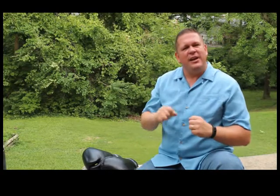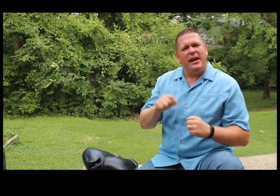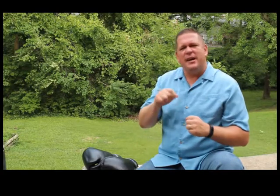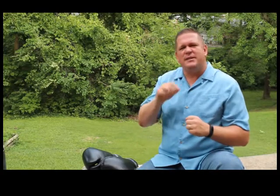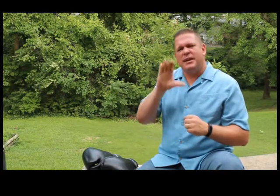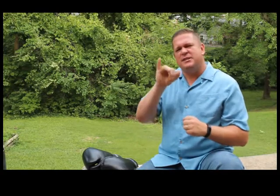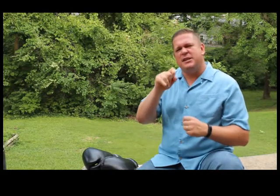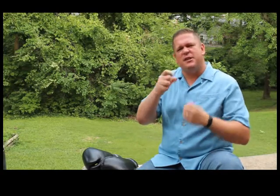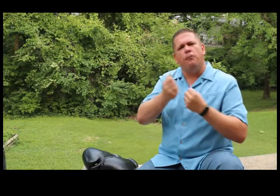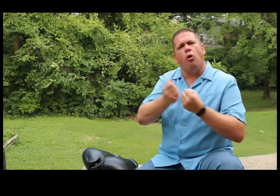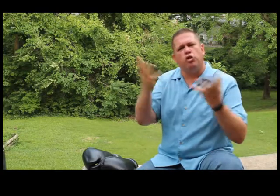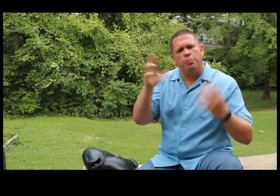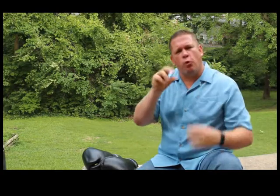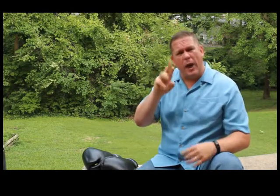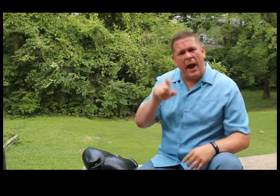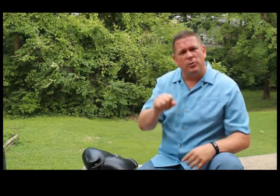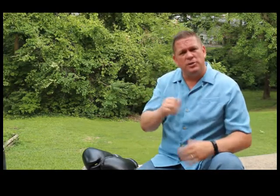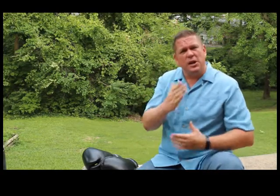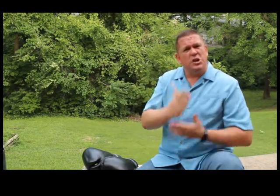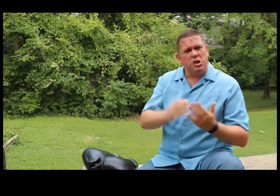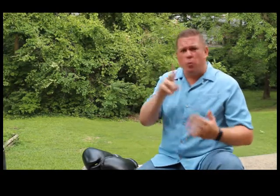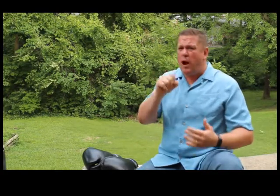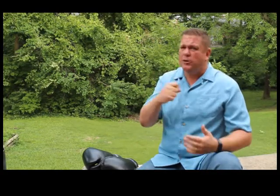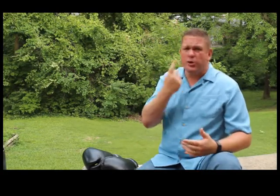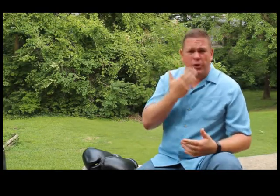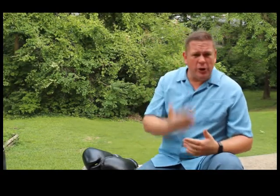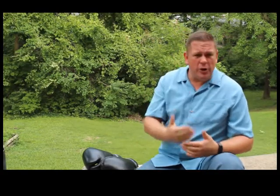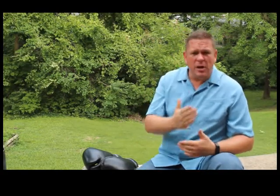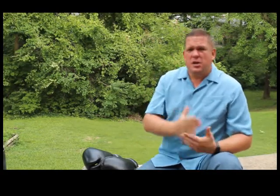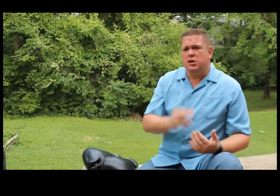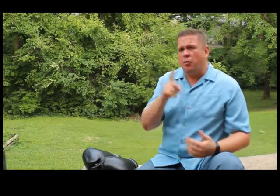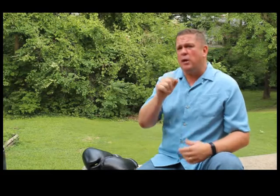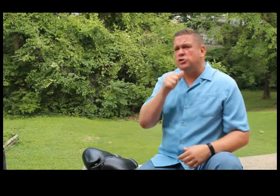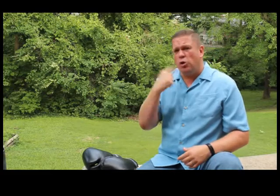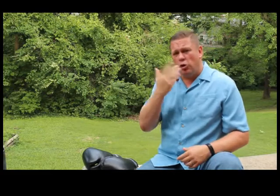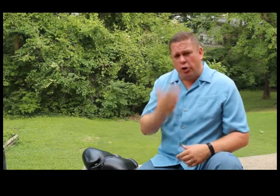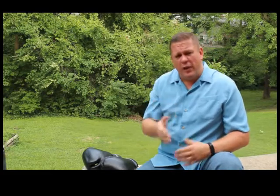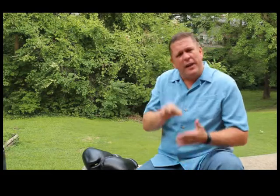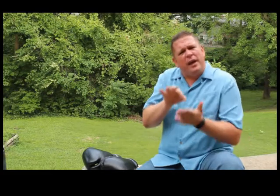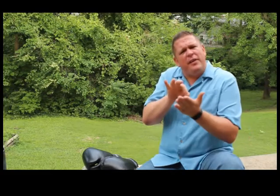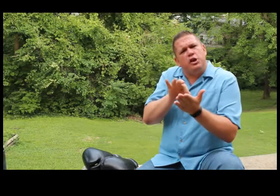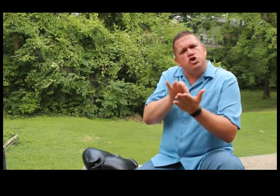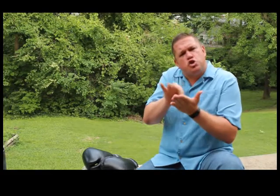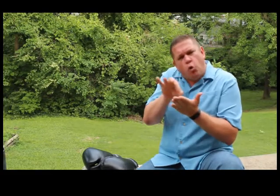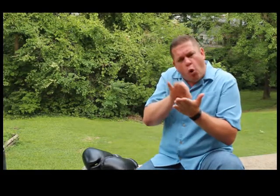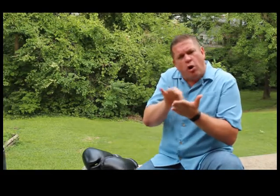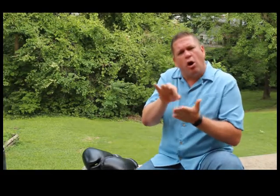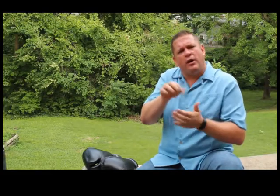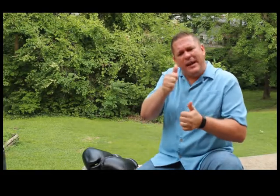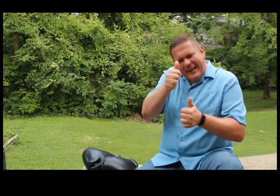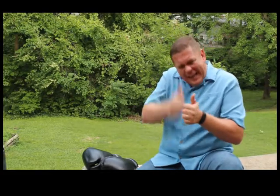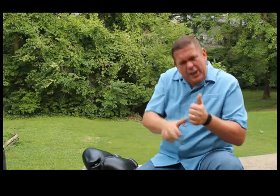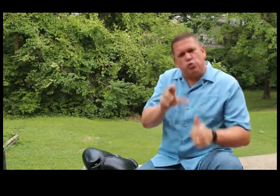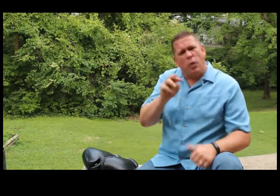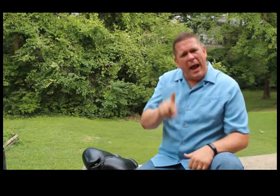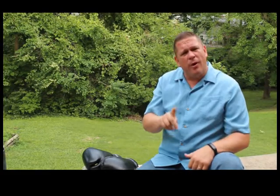It consists of multiple rounds. Some rounds look good. Some rounds don't look good. They scorecard each round.